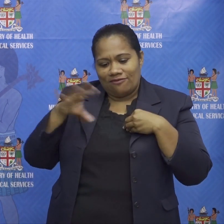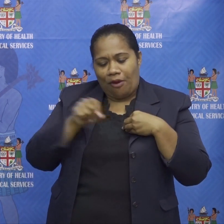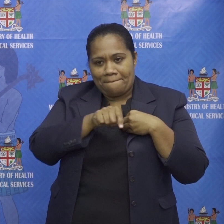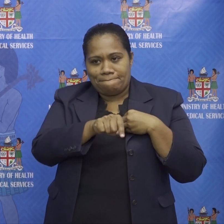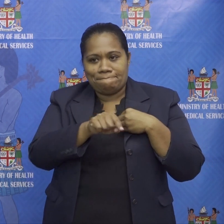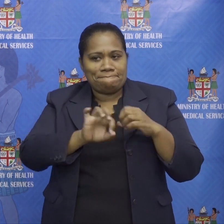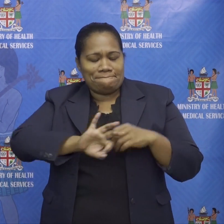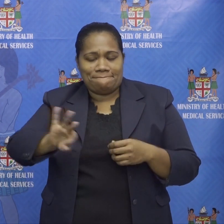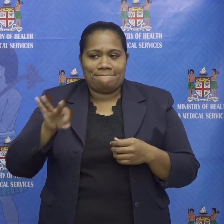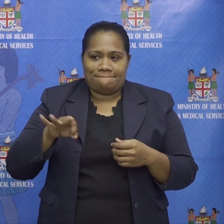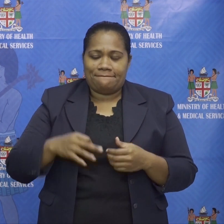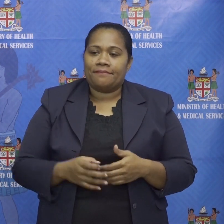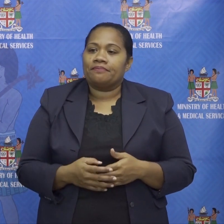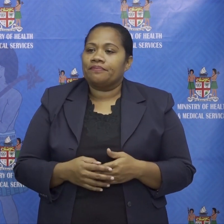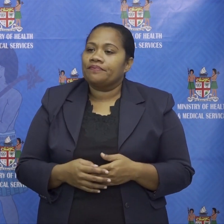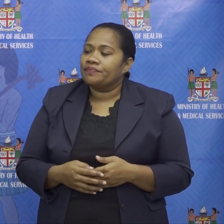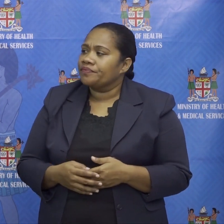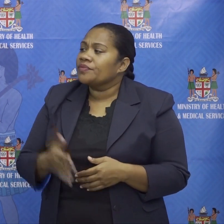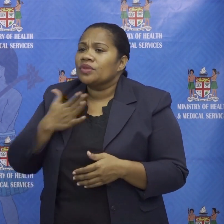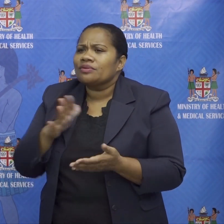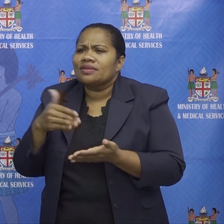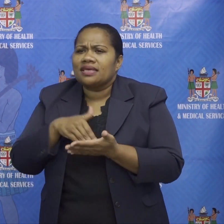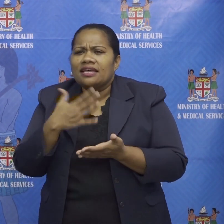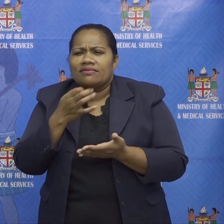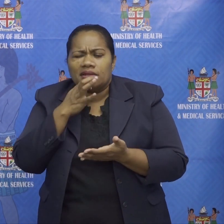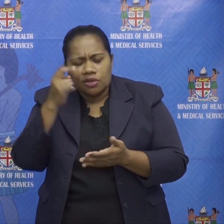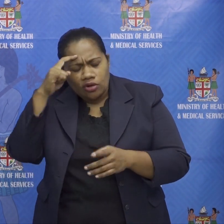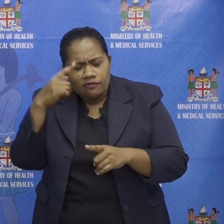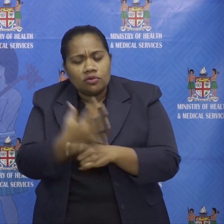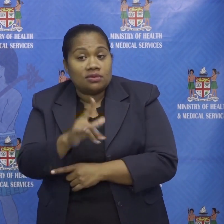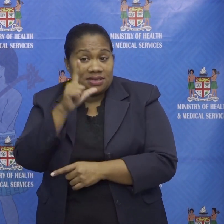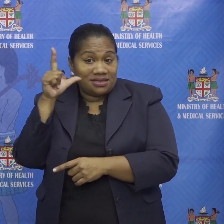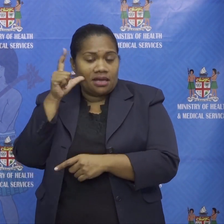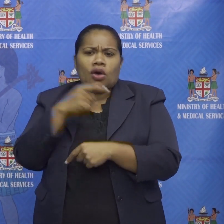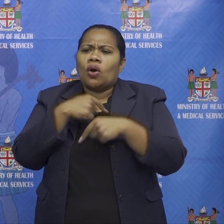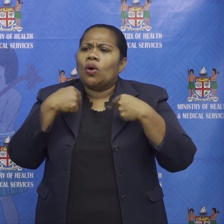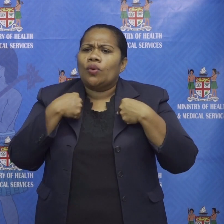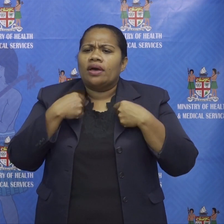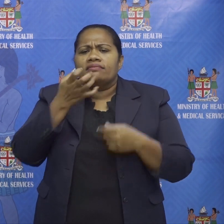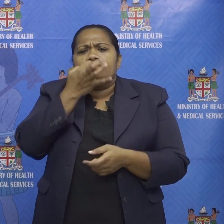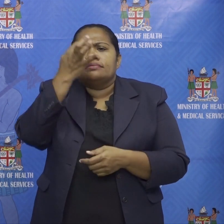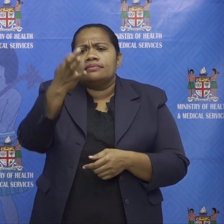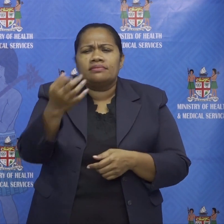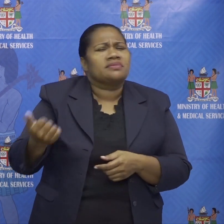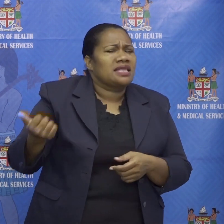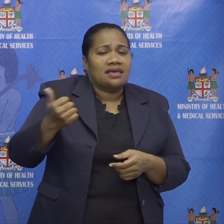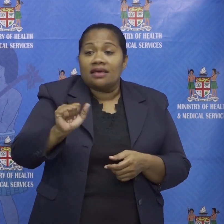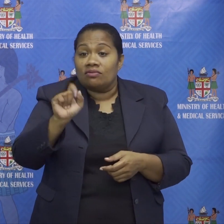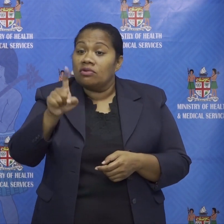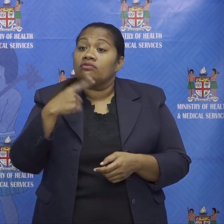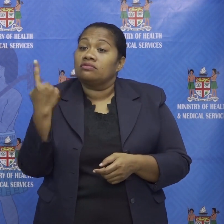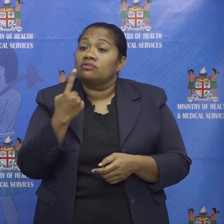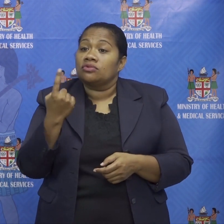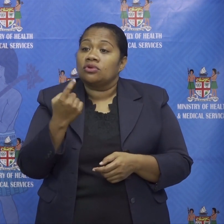i'd like to add also i think there was a bit of confusion yesterday we had asked um anybody who's left